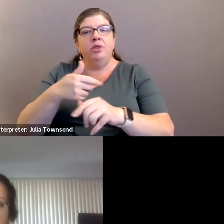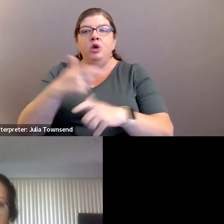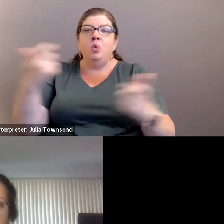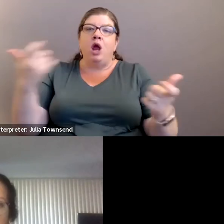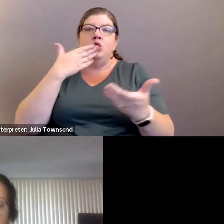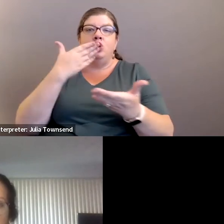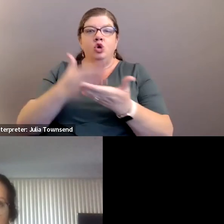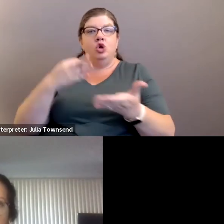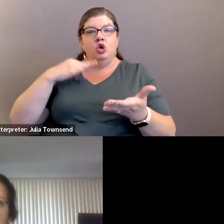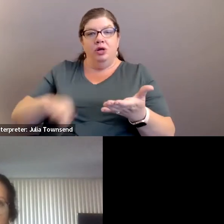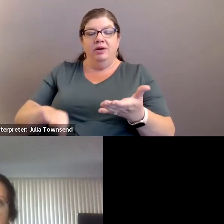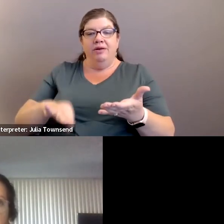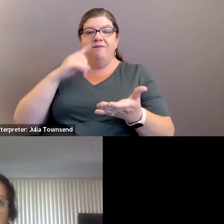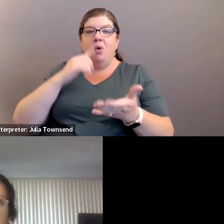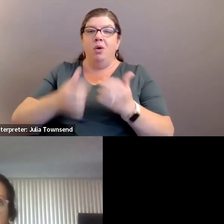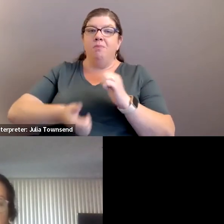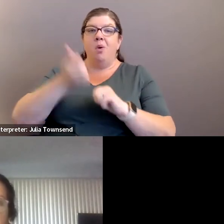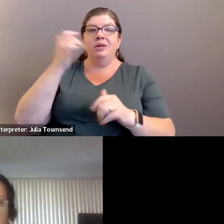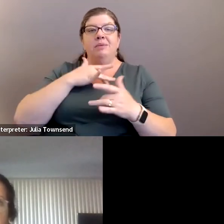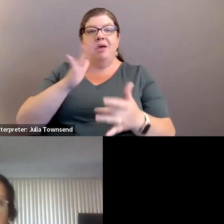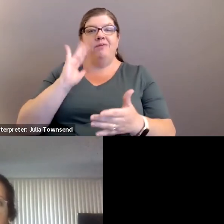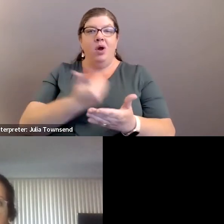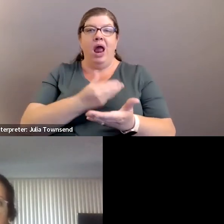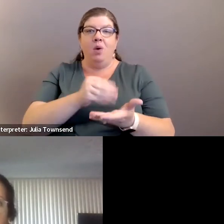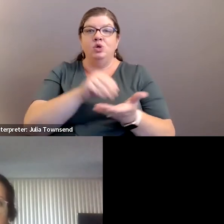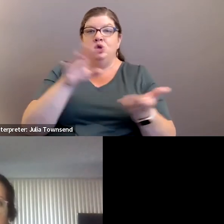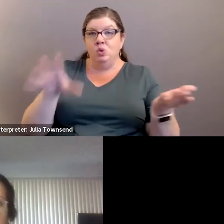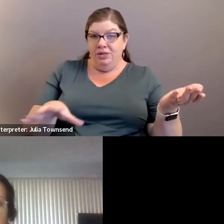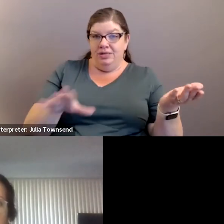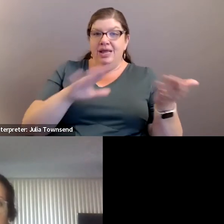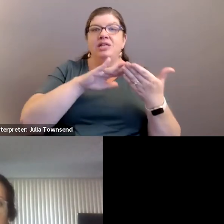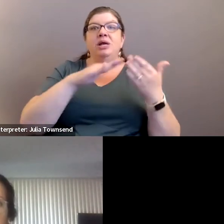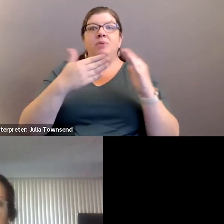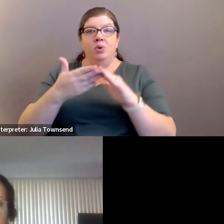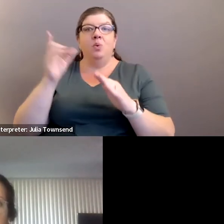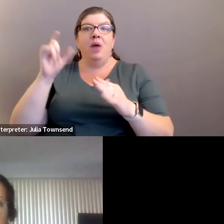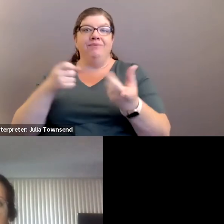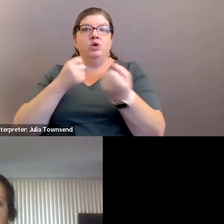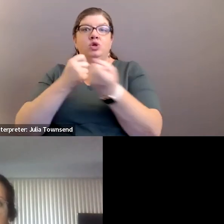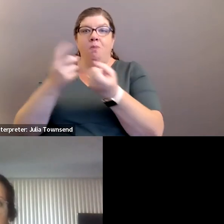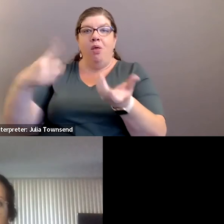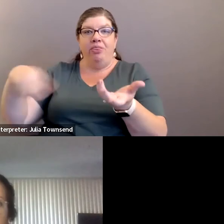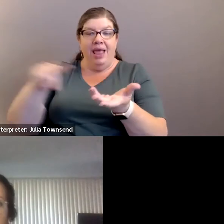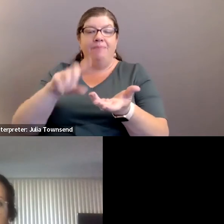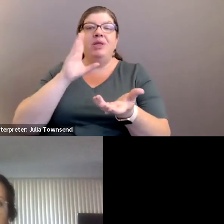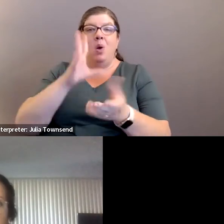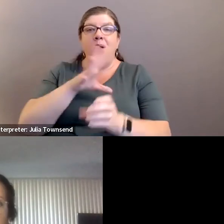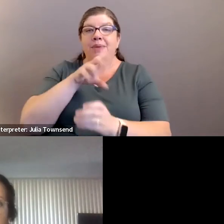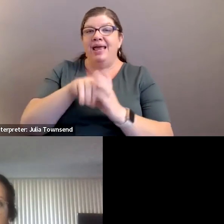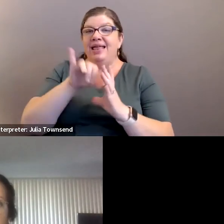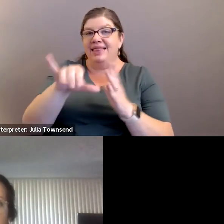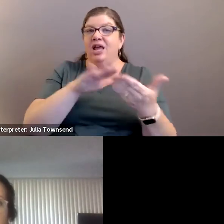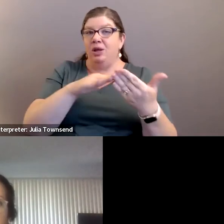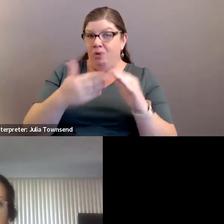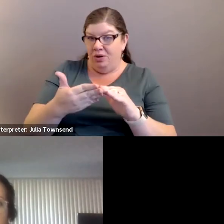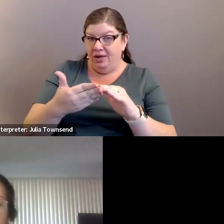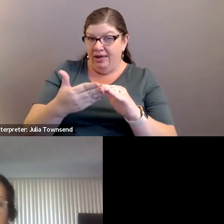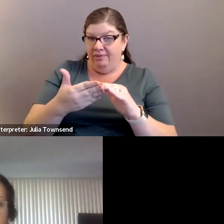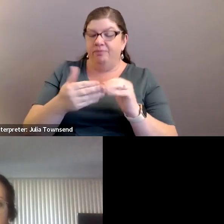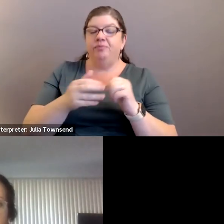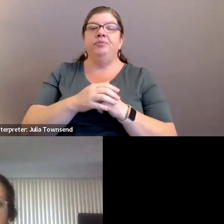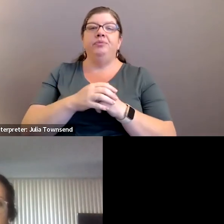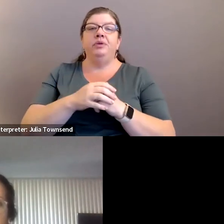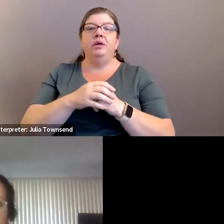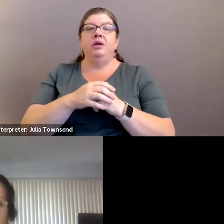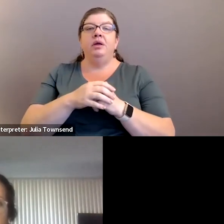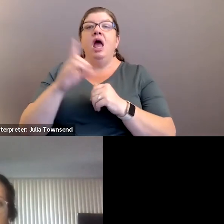is always for the vote for them uh for the most part is for our students but as a community we have to support them because they're going to be in that community and how to do that i